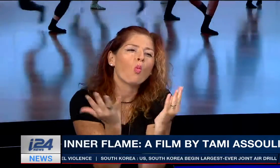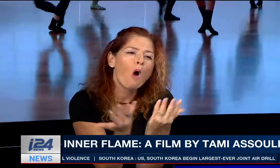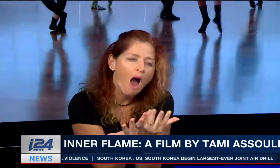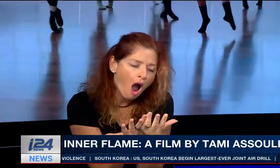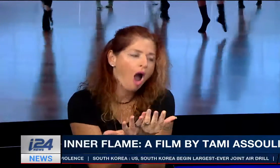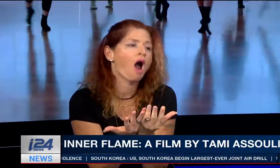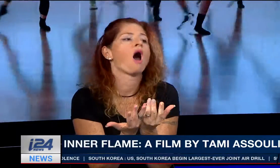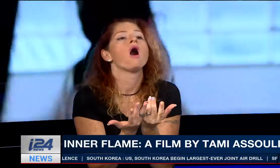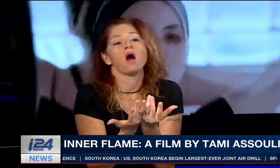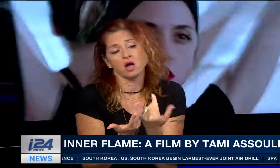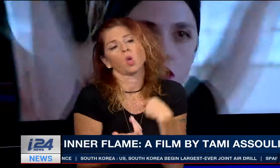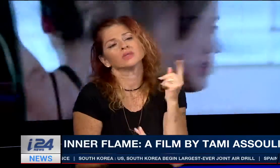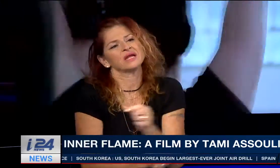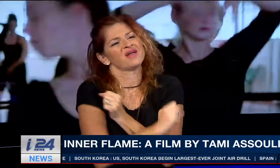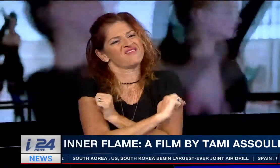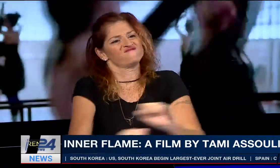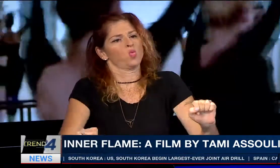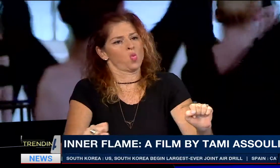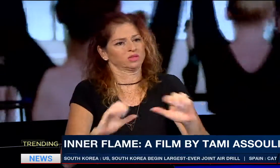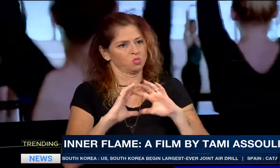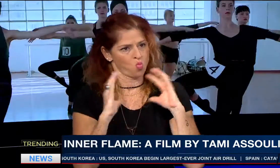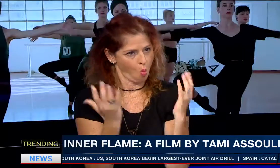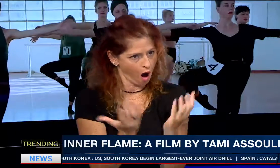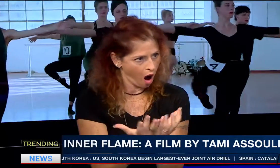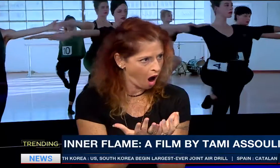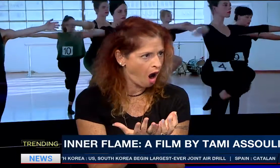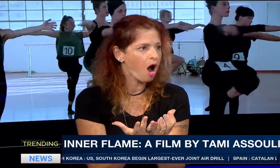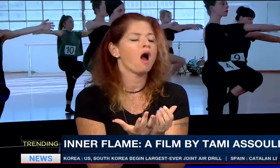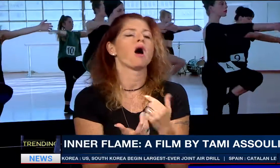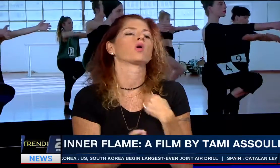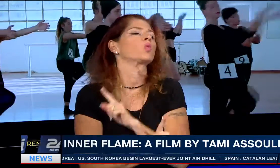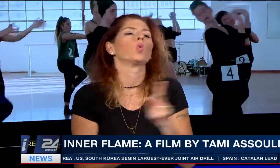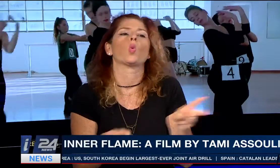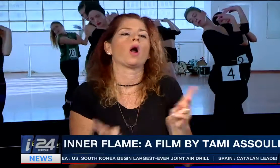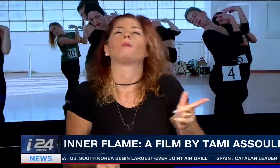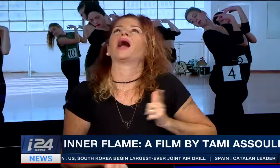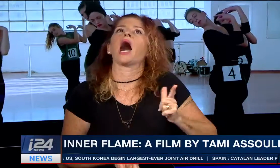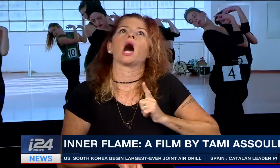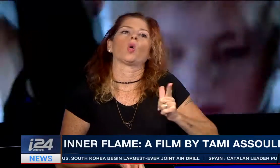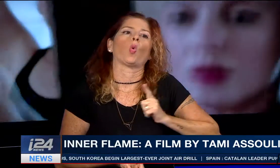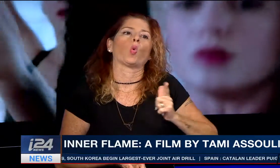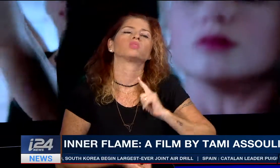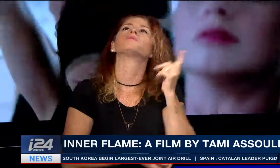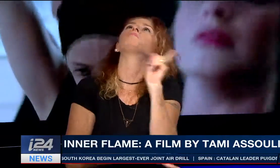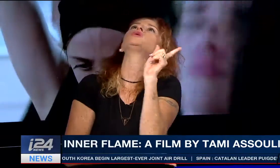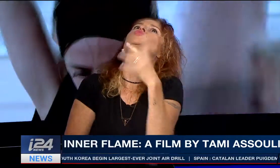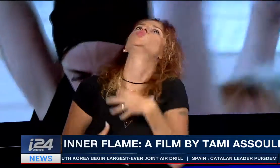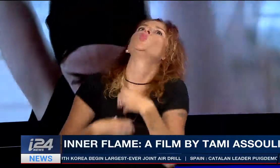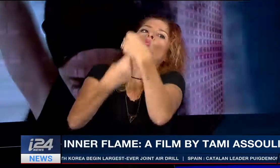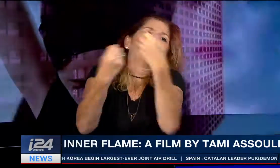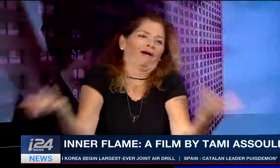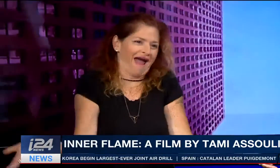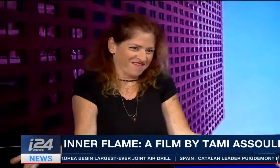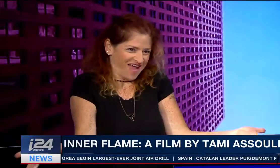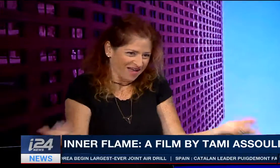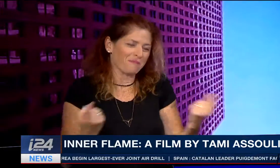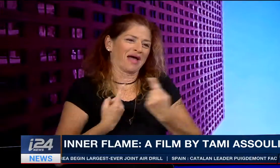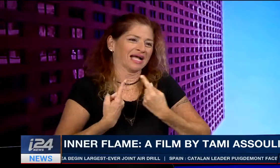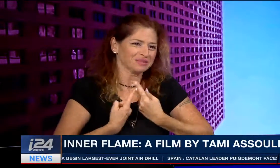We're still, like, in a different place, but we have to break all the walls. We cannot wait that somebody will take us or